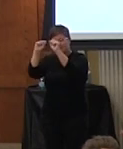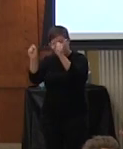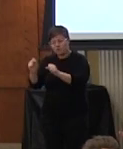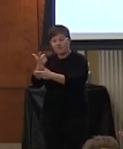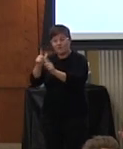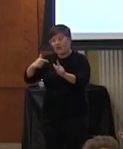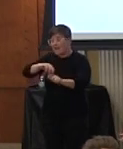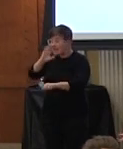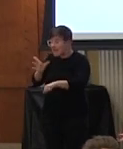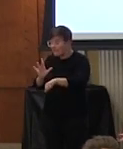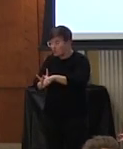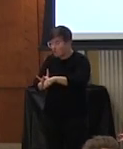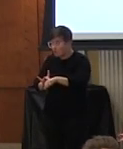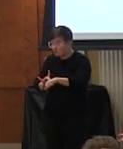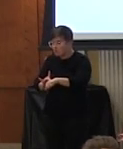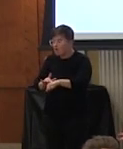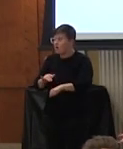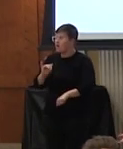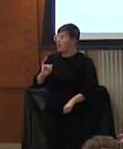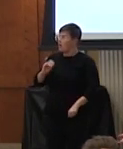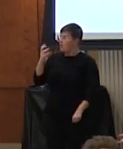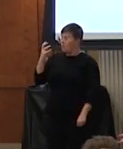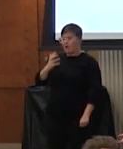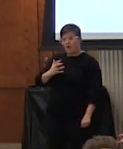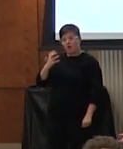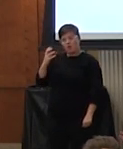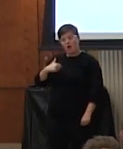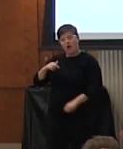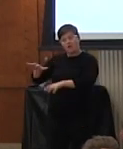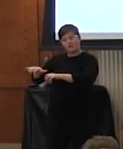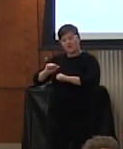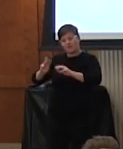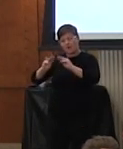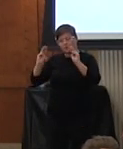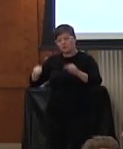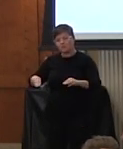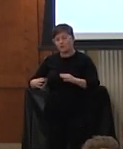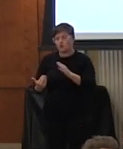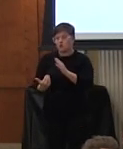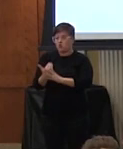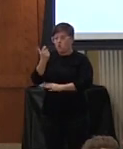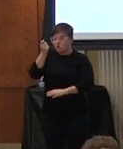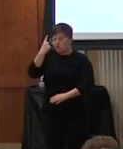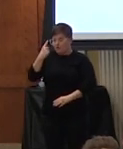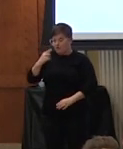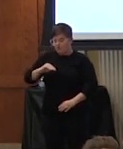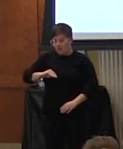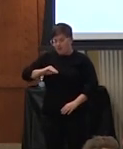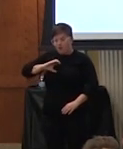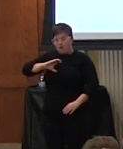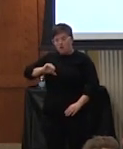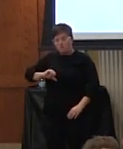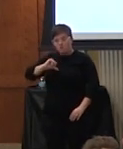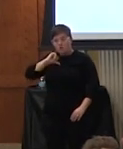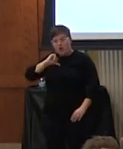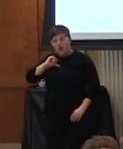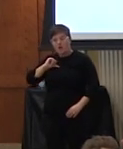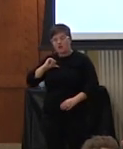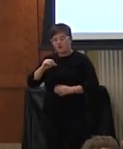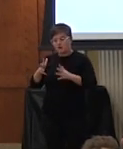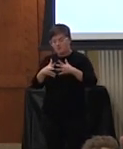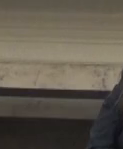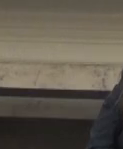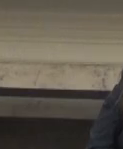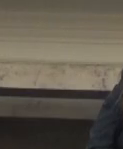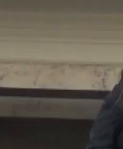wow i walked out of that museum with a new sense of pride as an american what